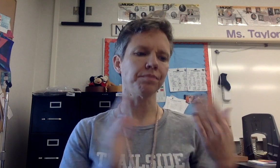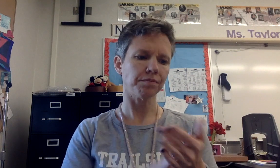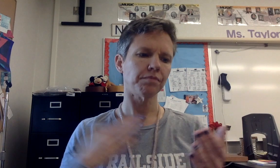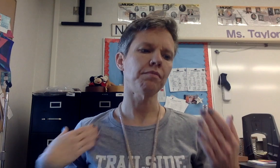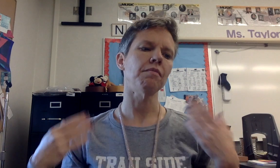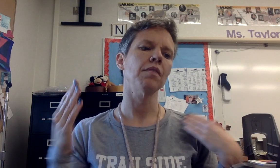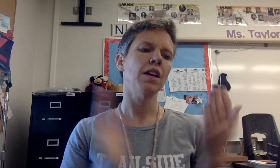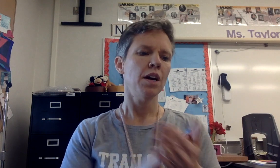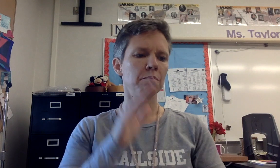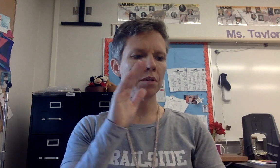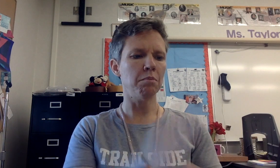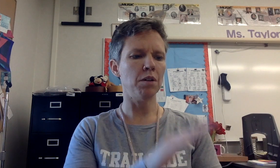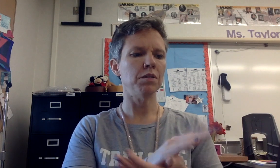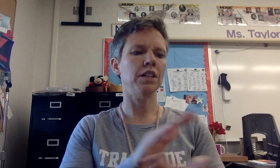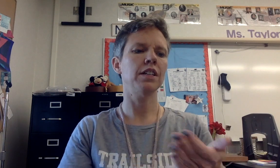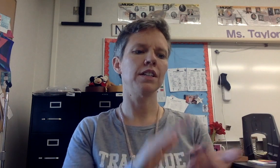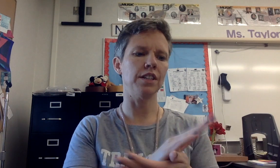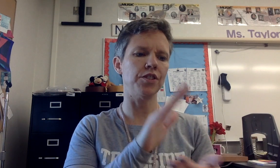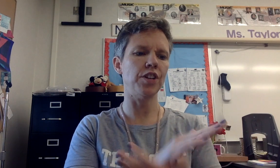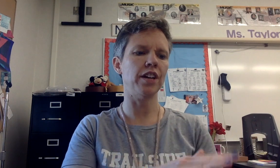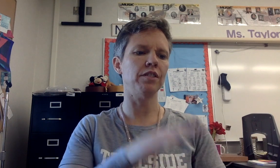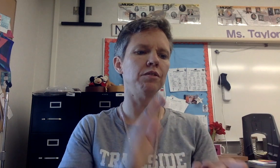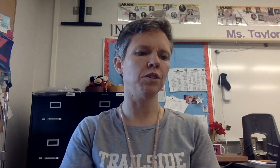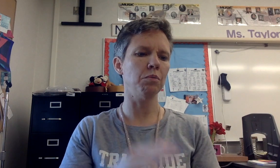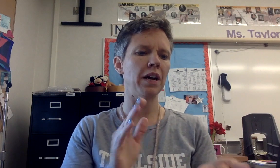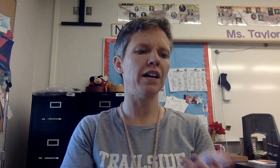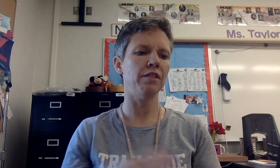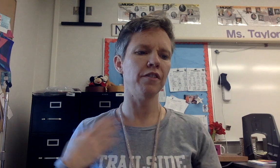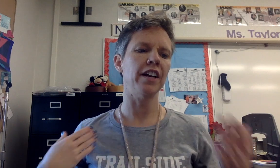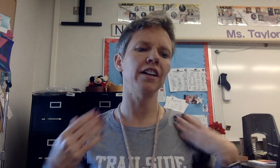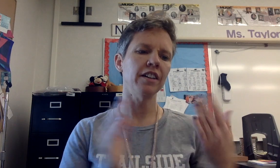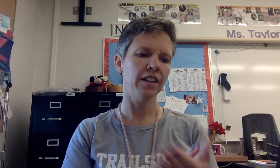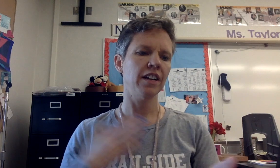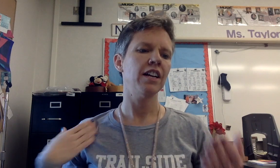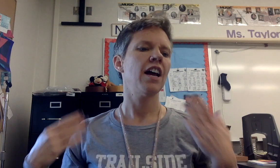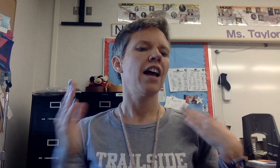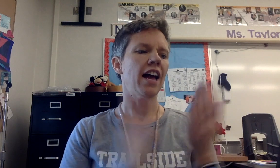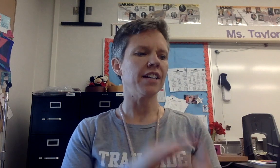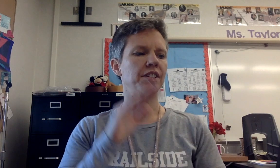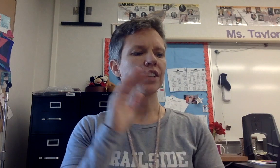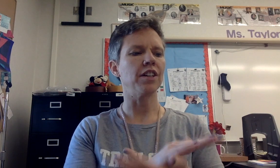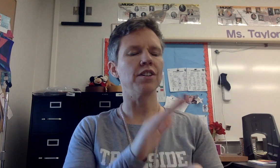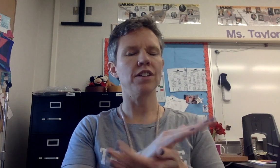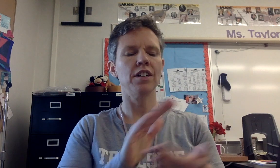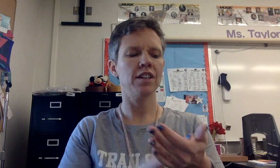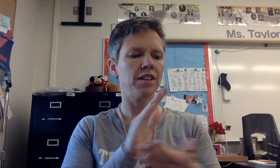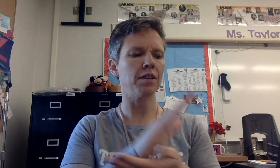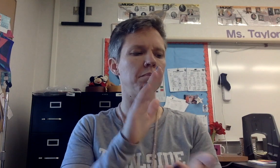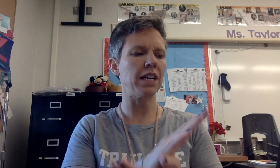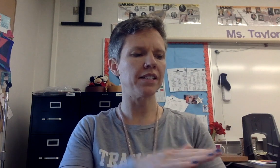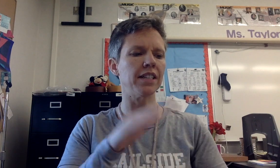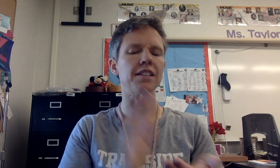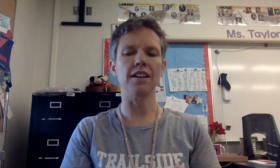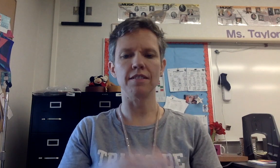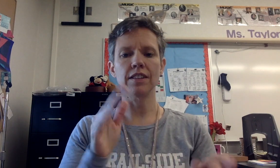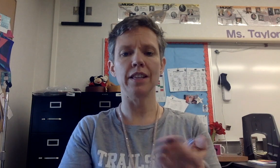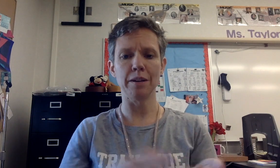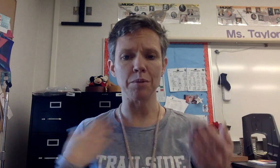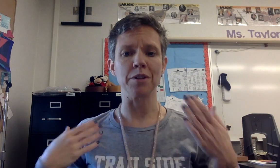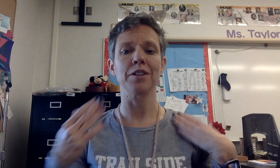promote the general welfare, and secure the blessings of liberty